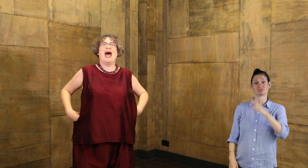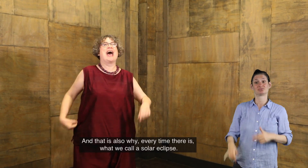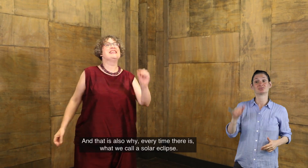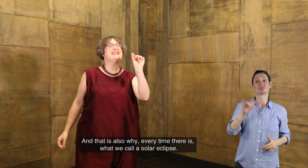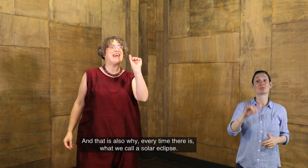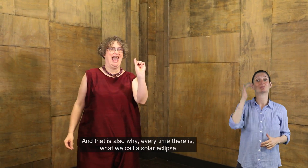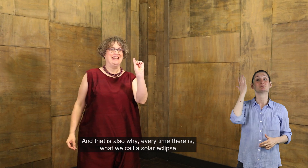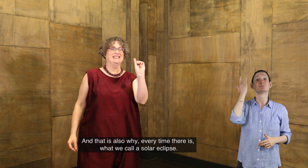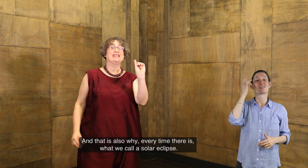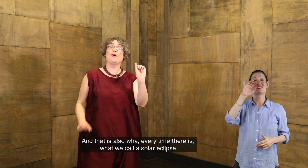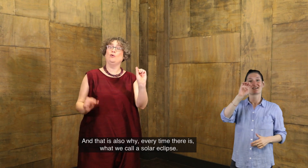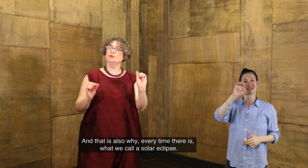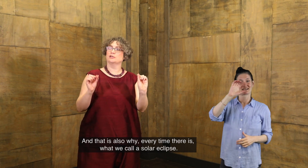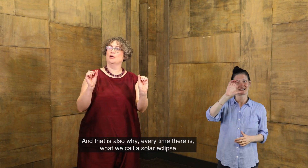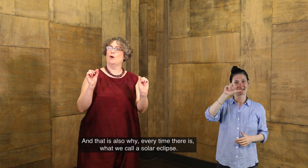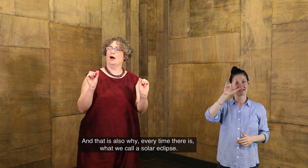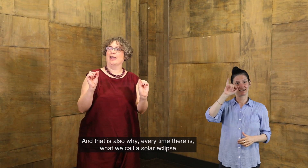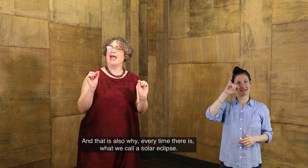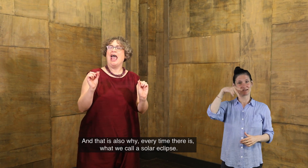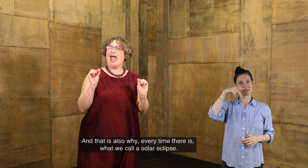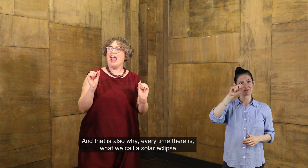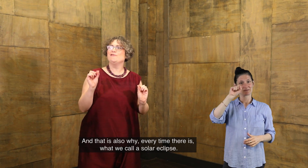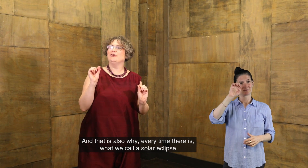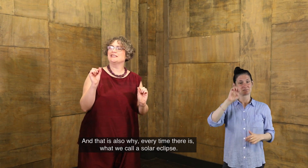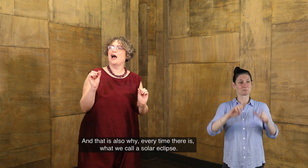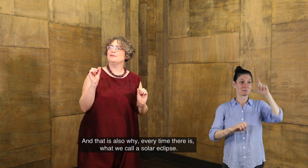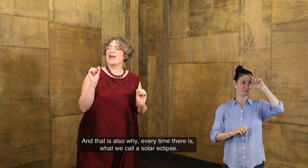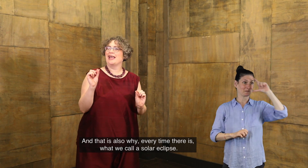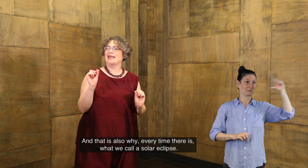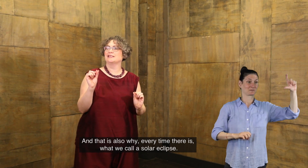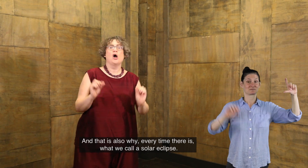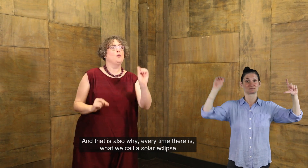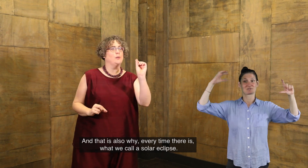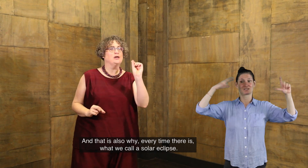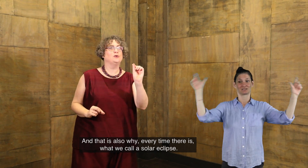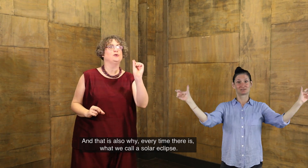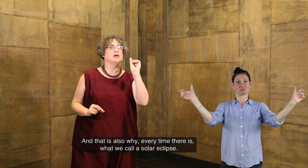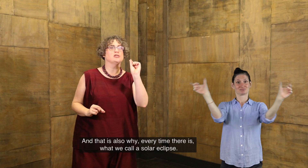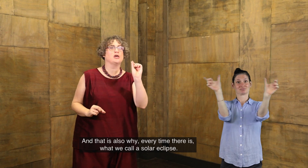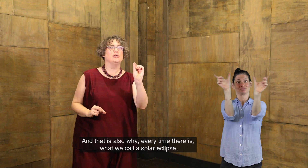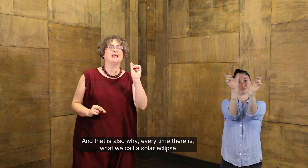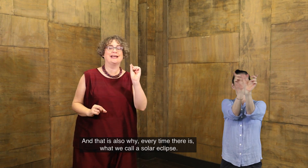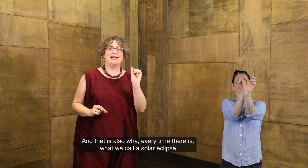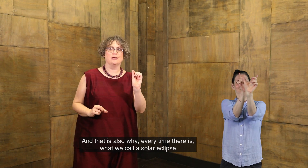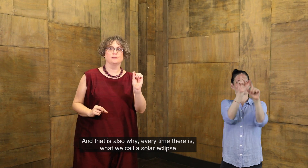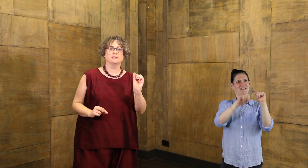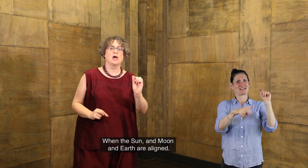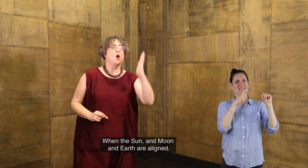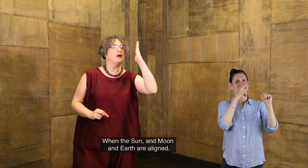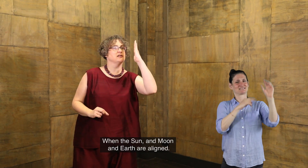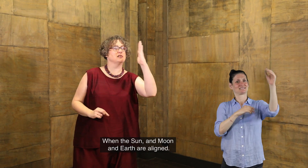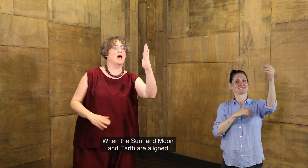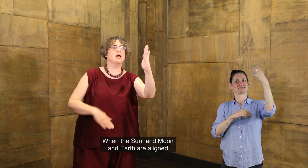And that is also why, every time there is what we call a solar eclipse,